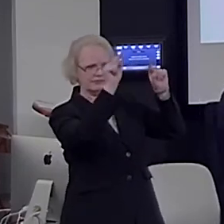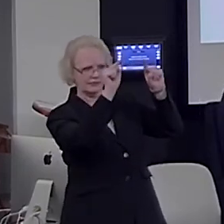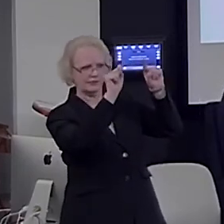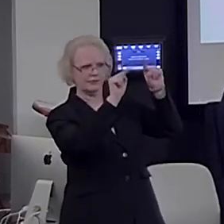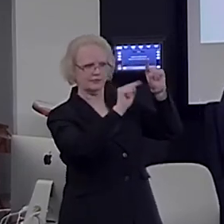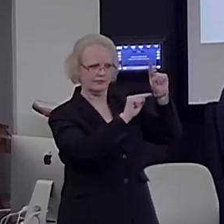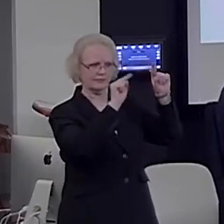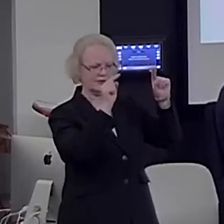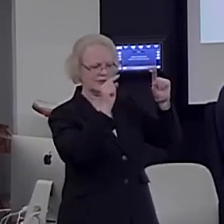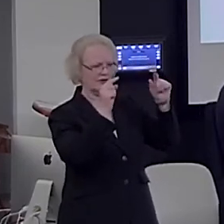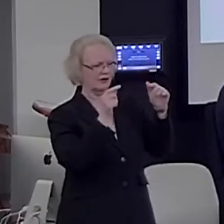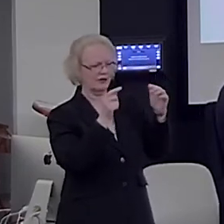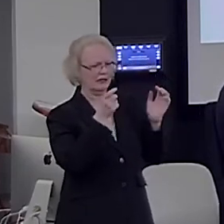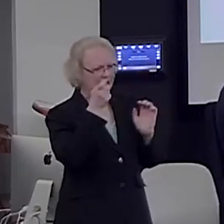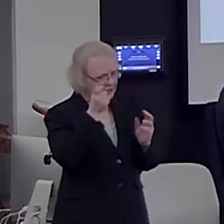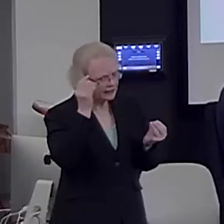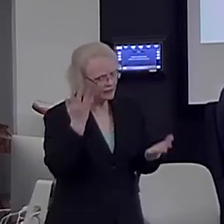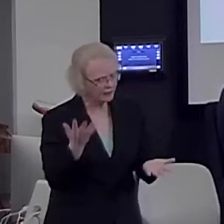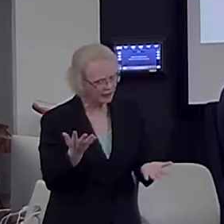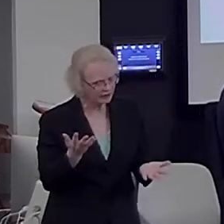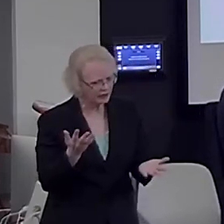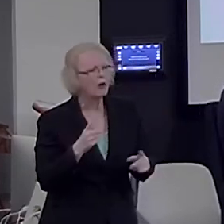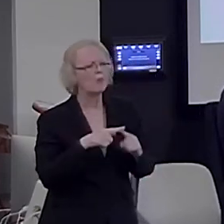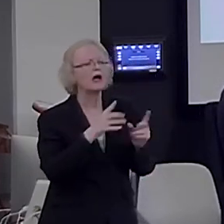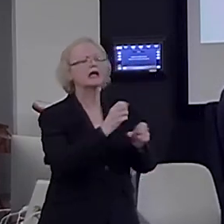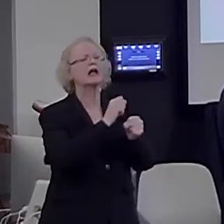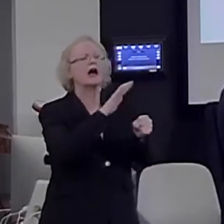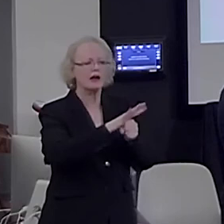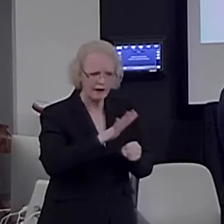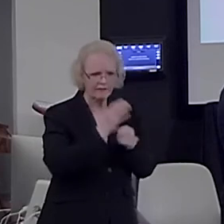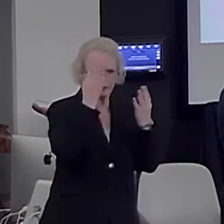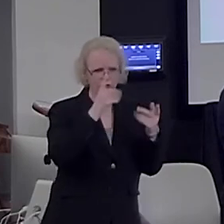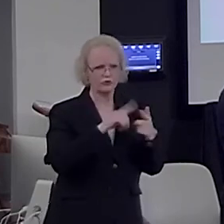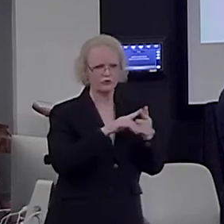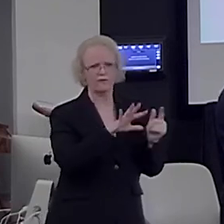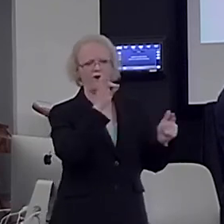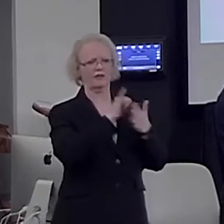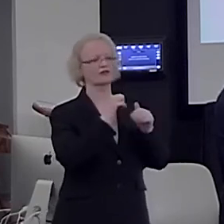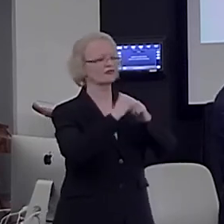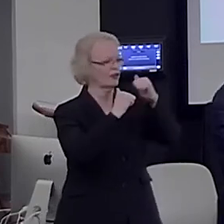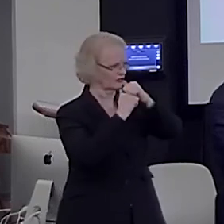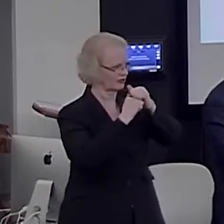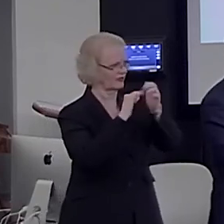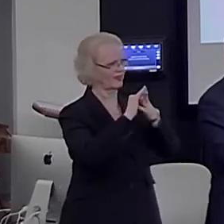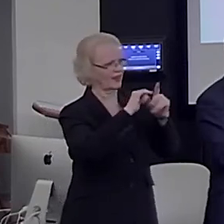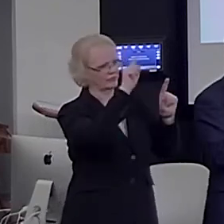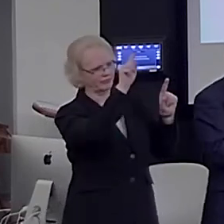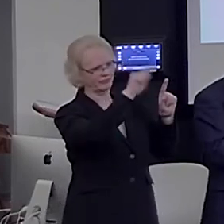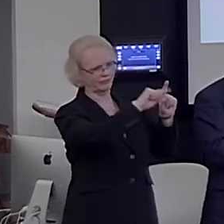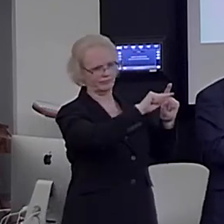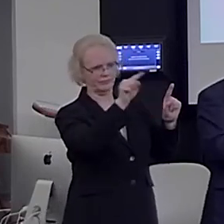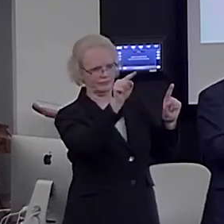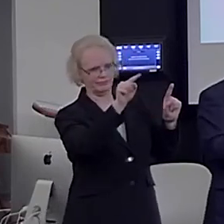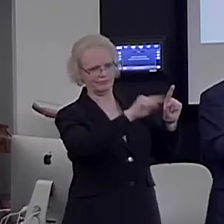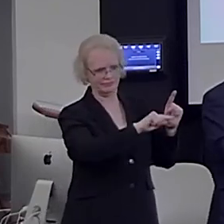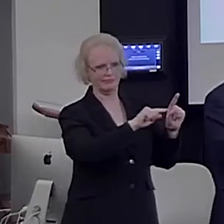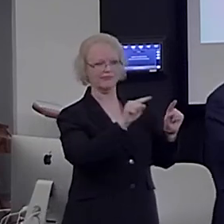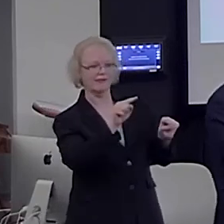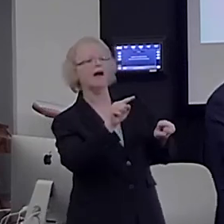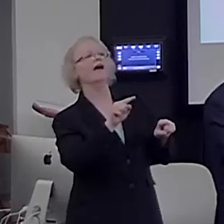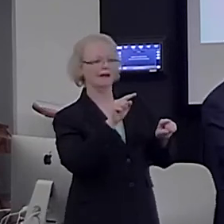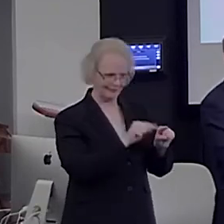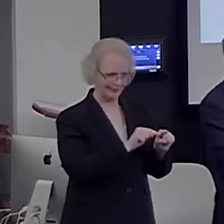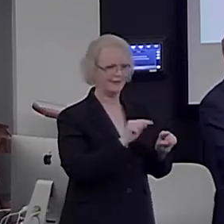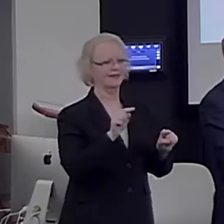nothing here, but you got enough information to pick up the structure, which is like a zigzag structure, right? Now, there are many other